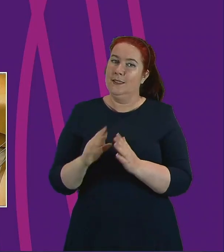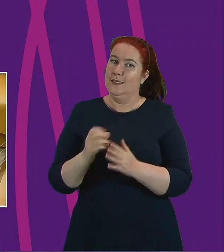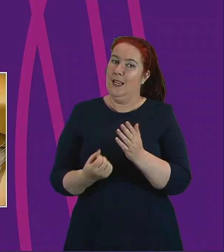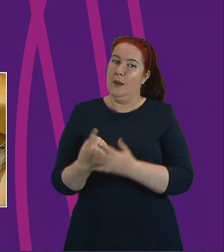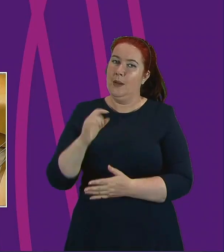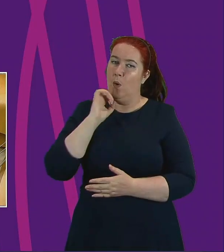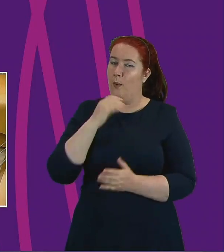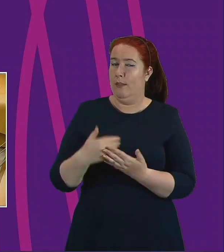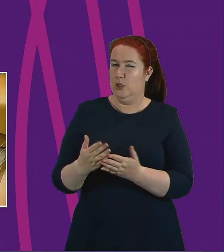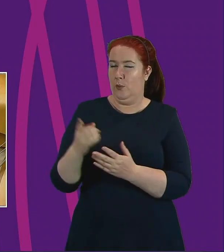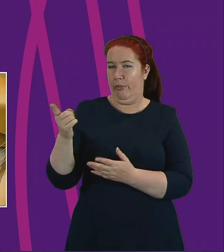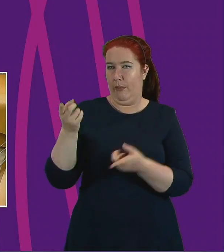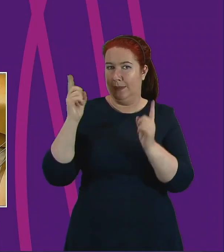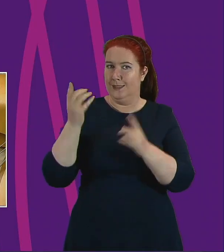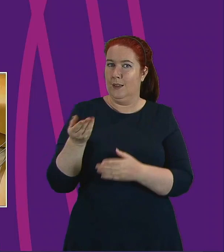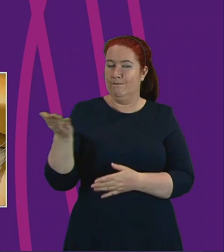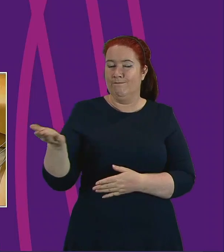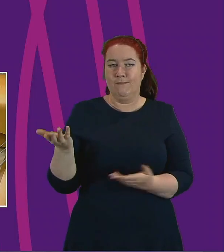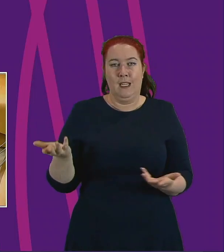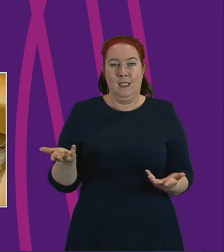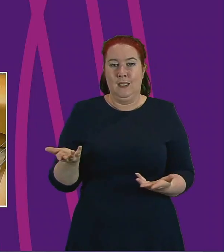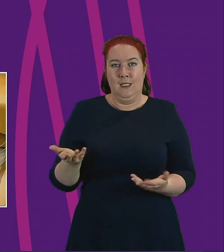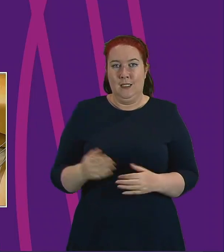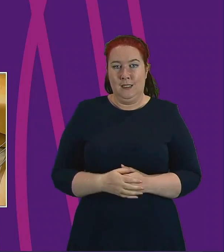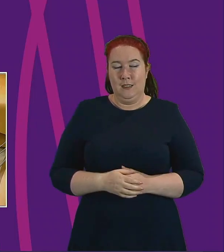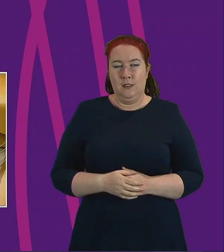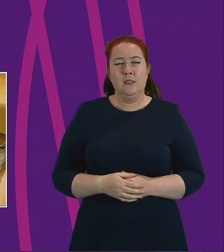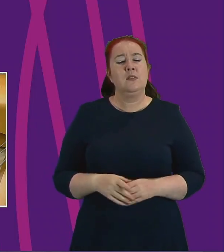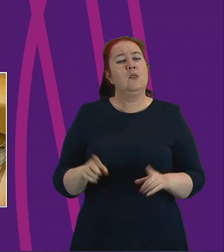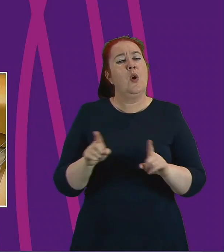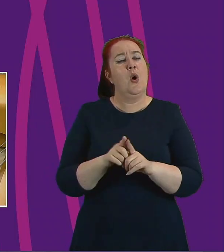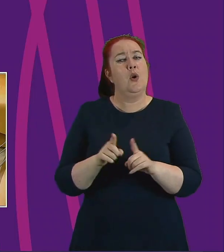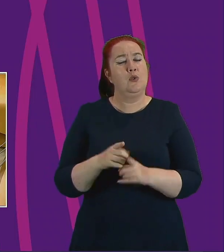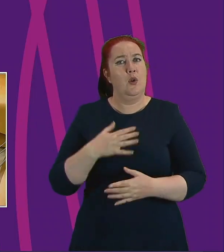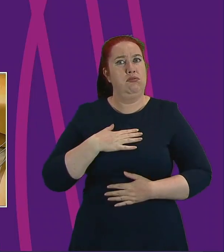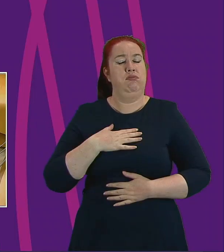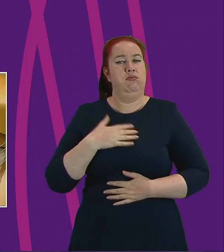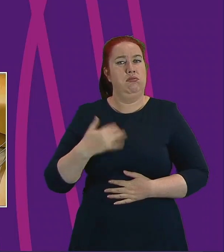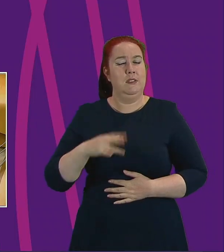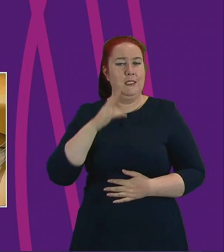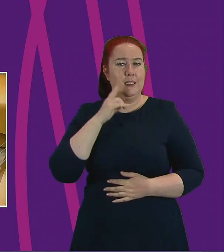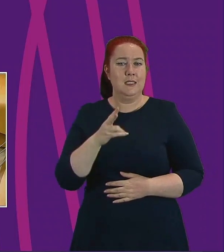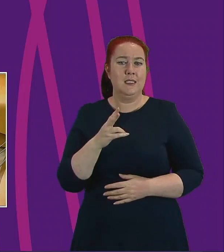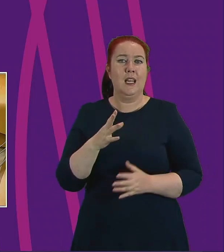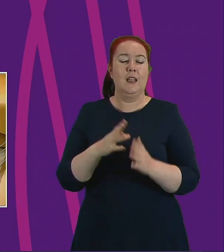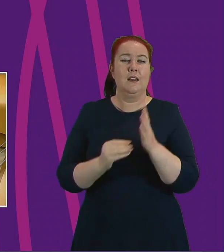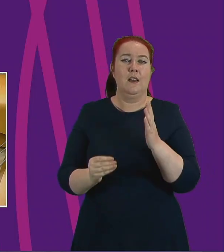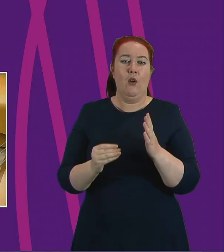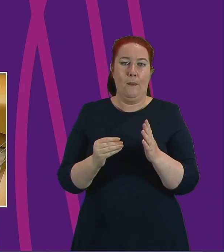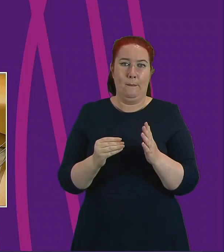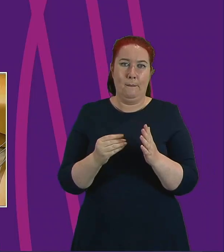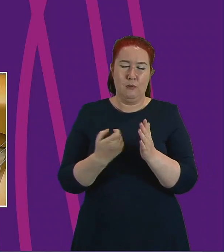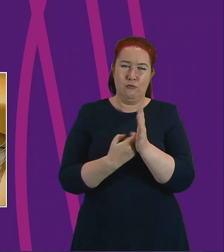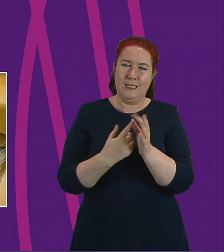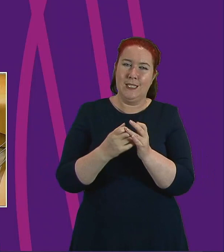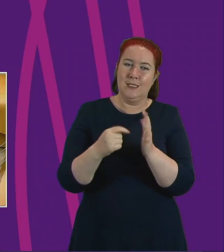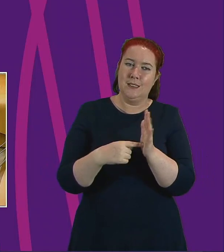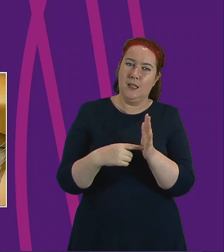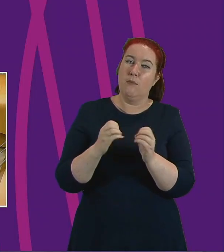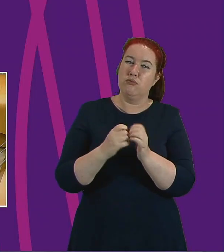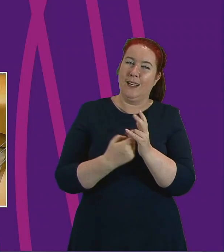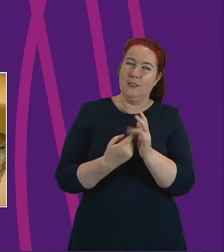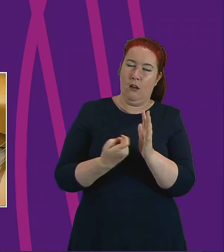CABSEC if that's okay. I was also struck by evidence from Radiant and Brighter to the Committee that the lack of